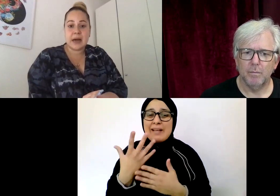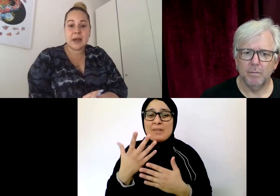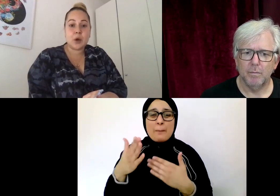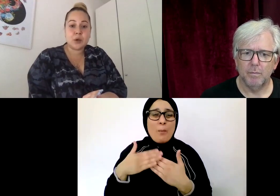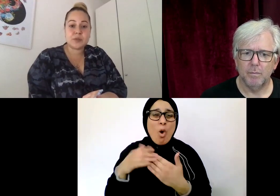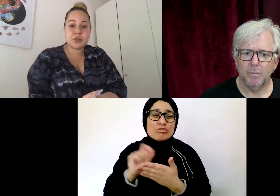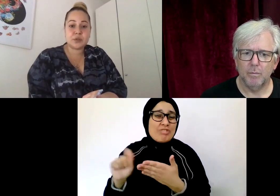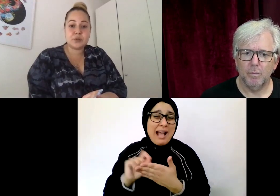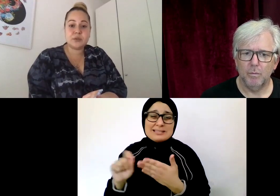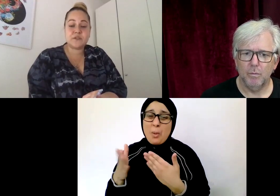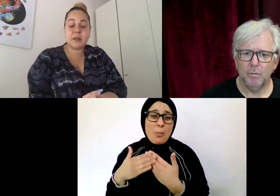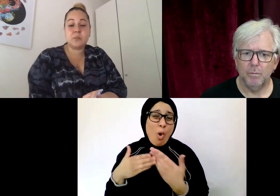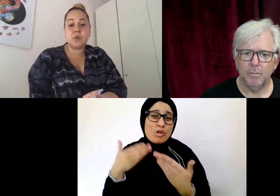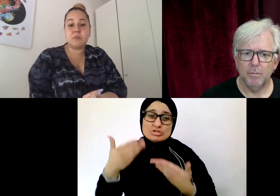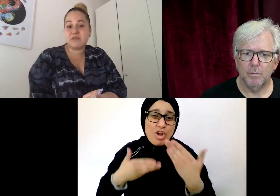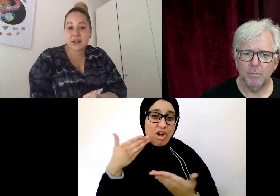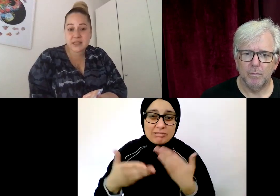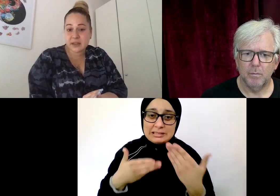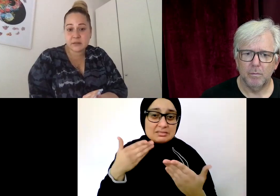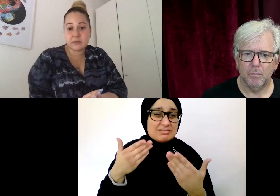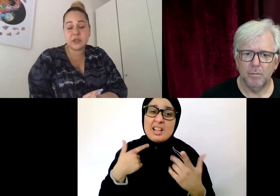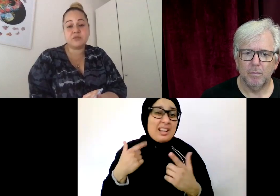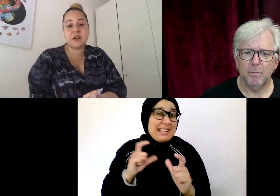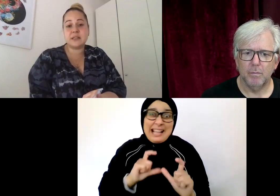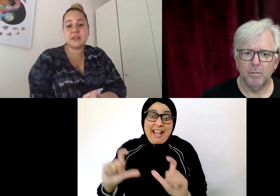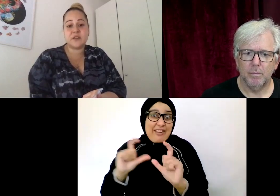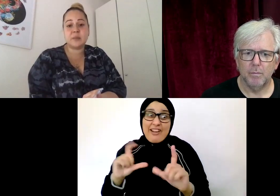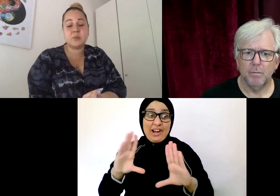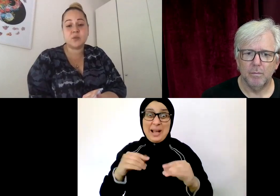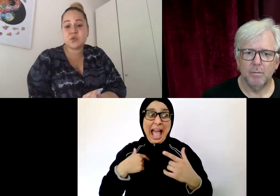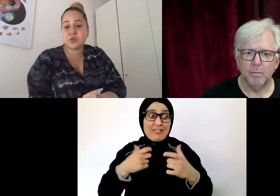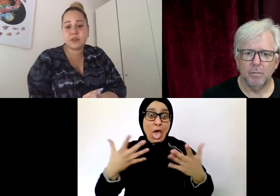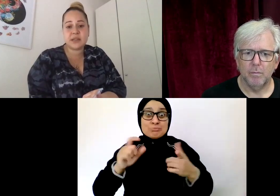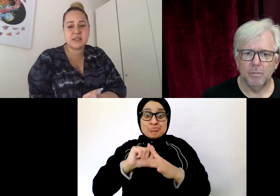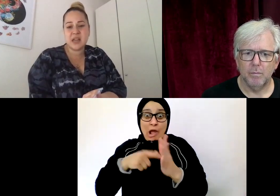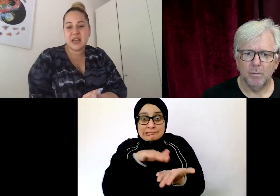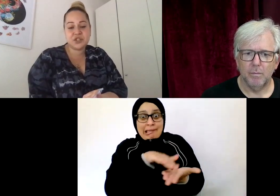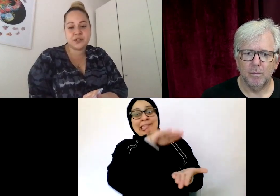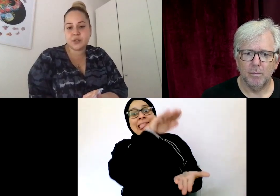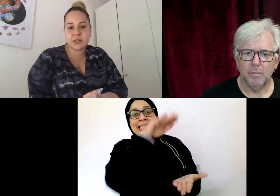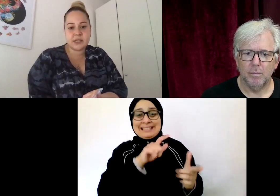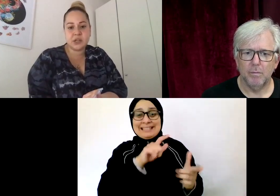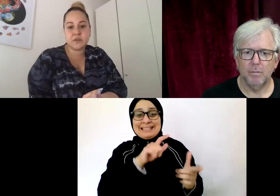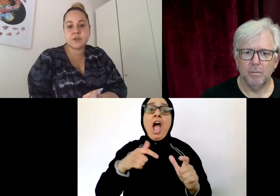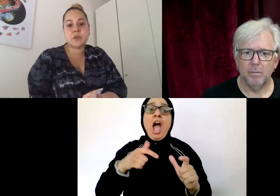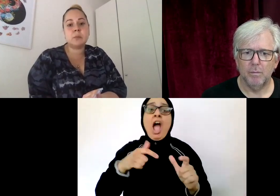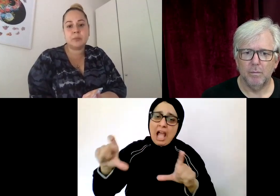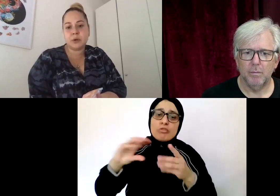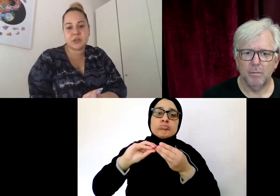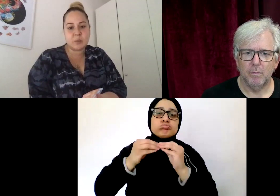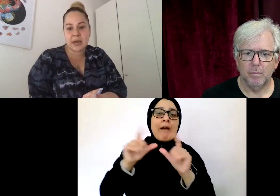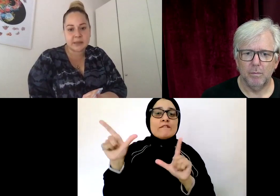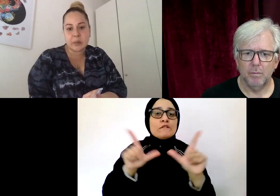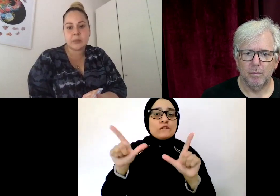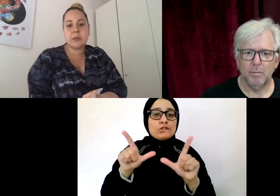I hope to develop more of my writing, know, writing and developing more stories, and just to continue, I've got so many